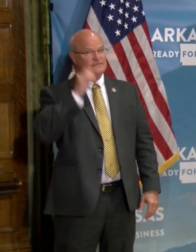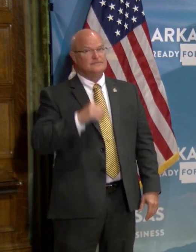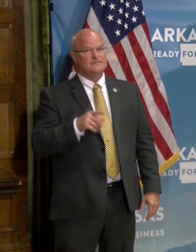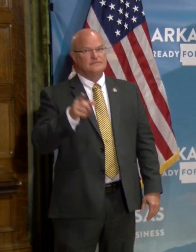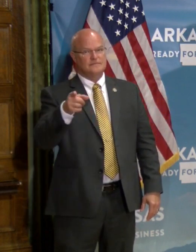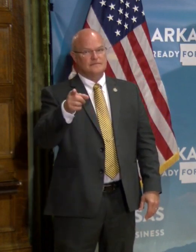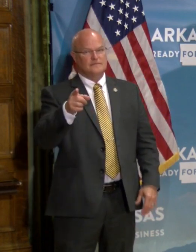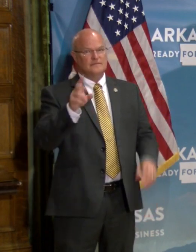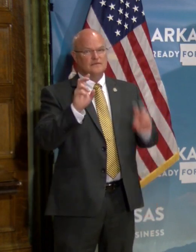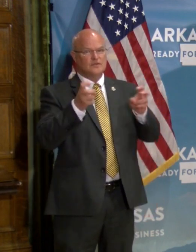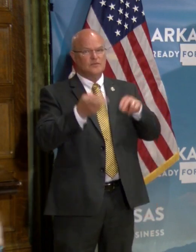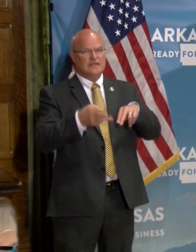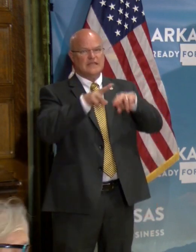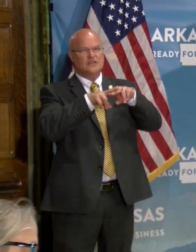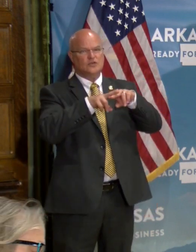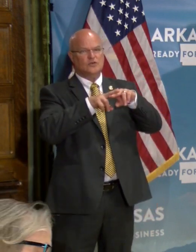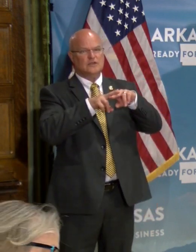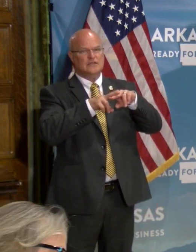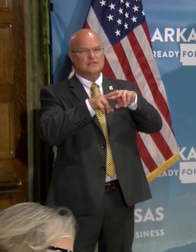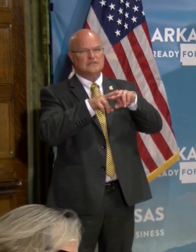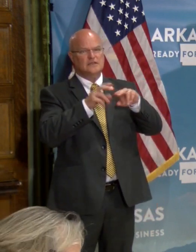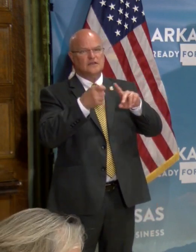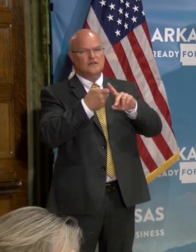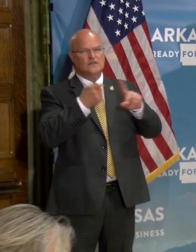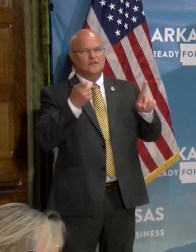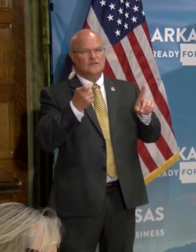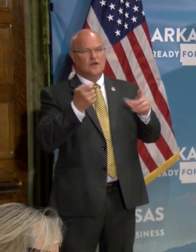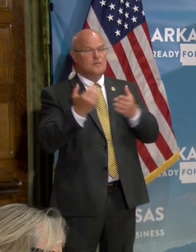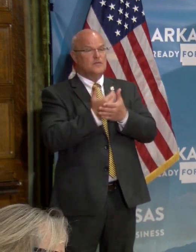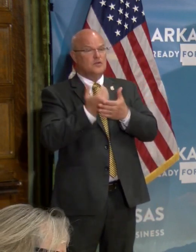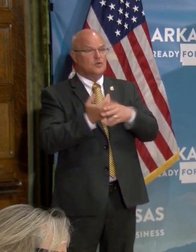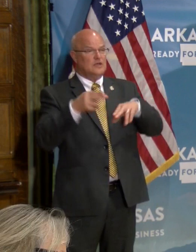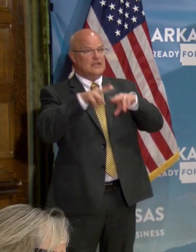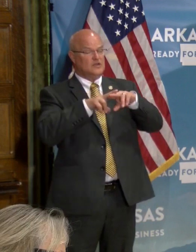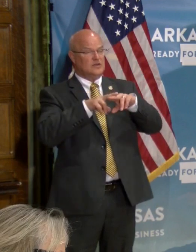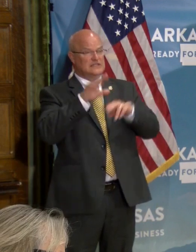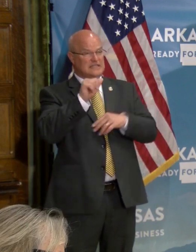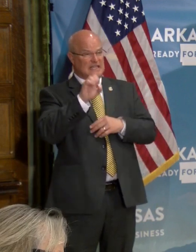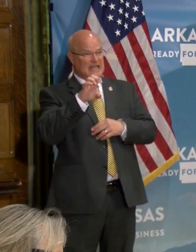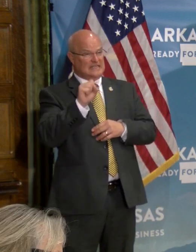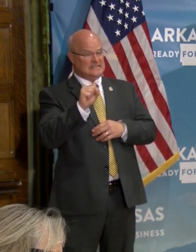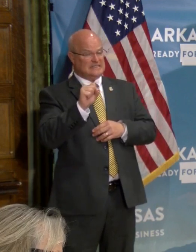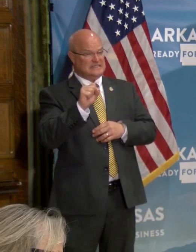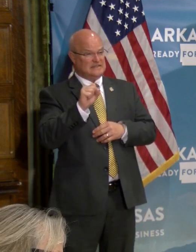In terms of the increase from, uh, the new increase in cases, uh,